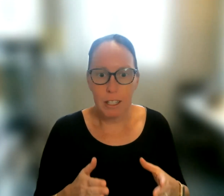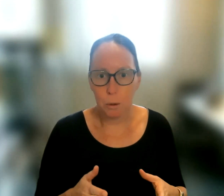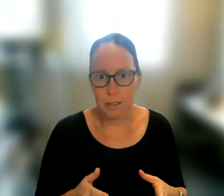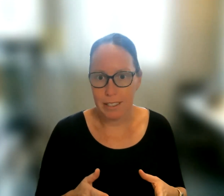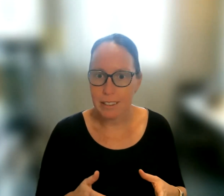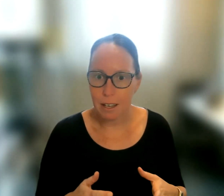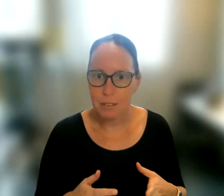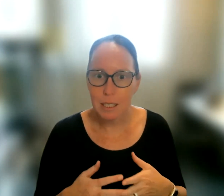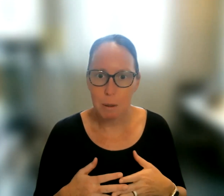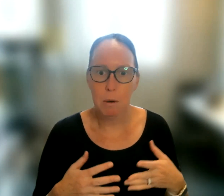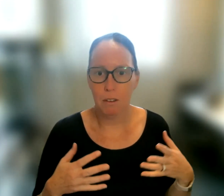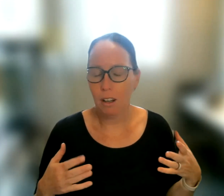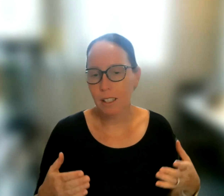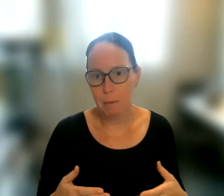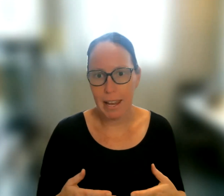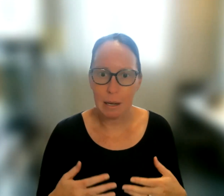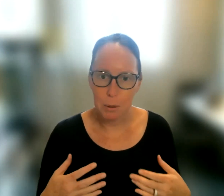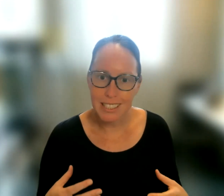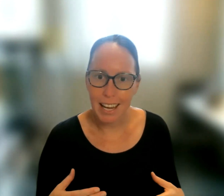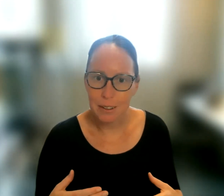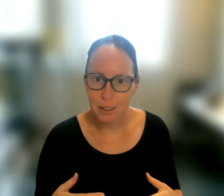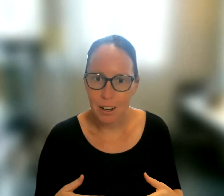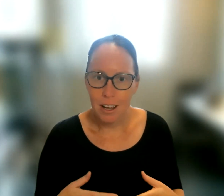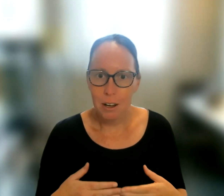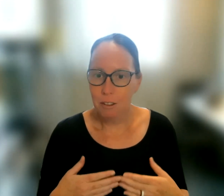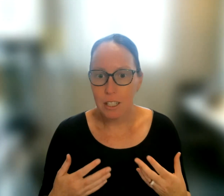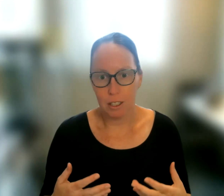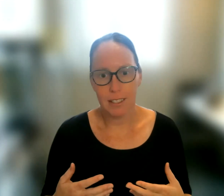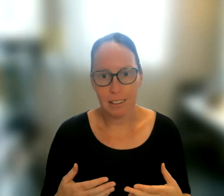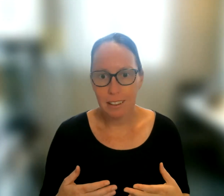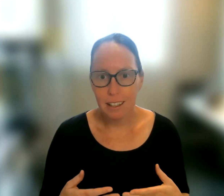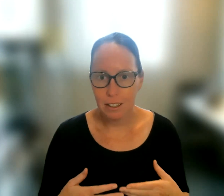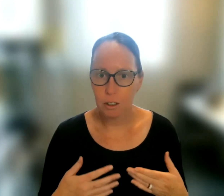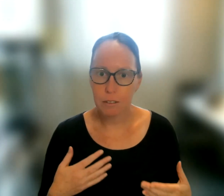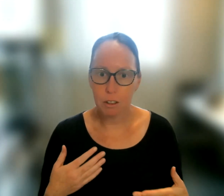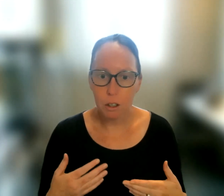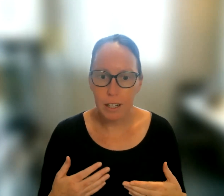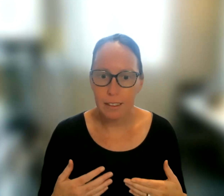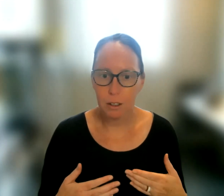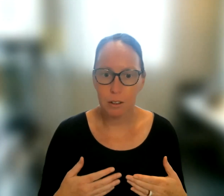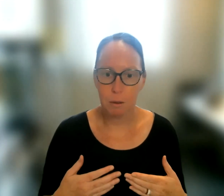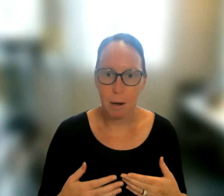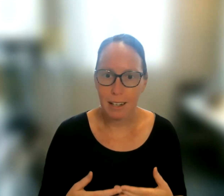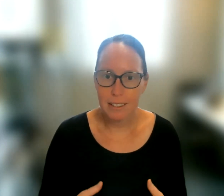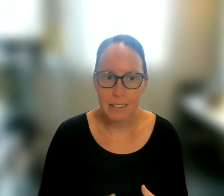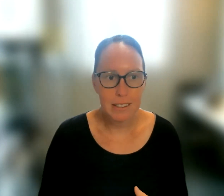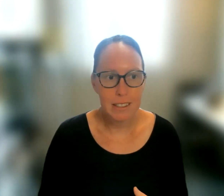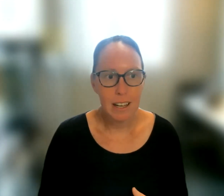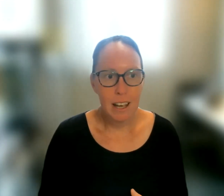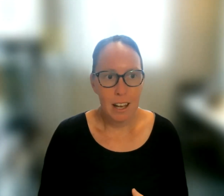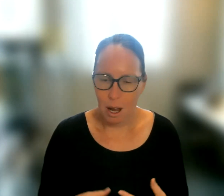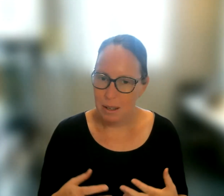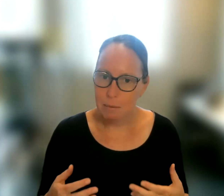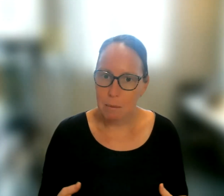list of resources, of things people have already made and put together for teaching signs. That are good for learning, that are good for practice,